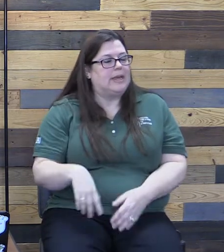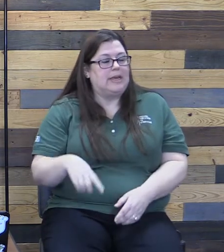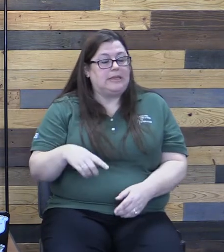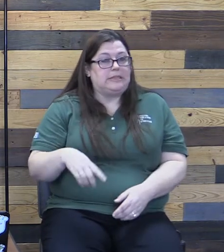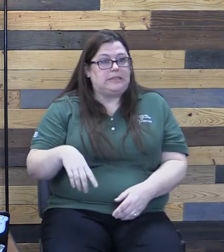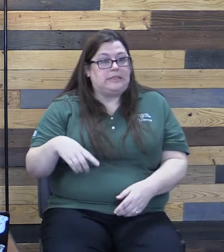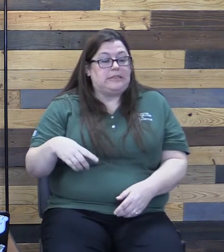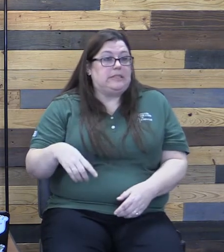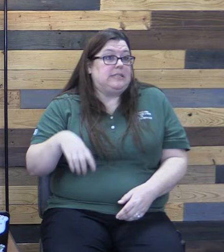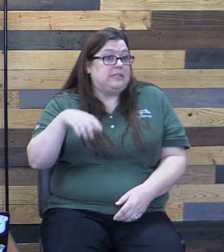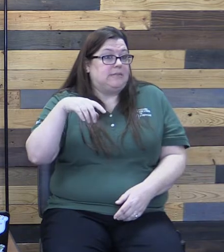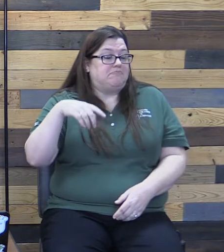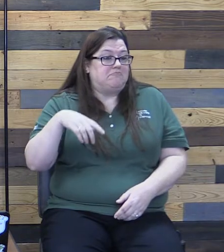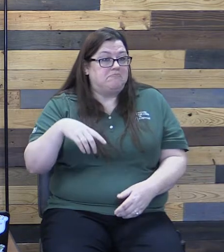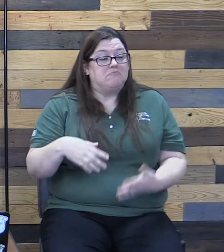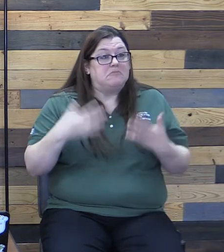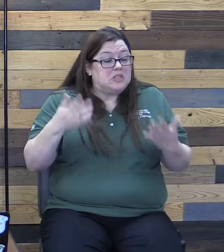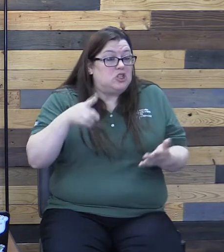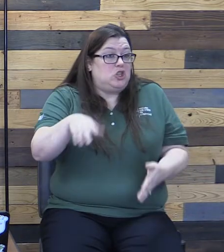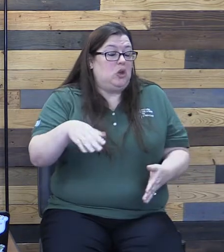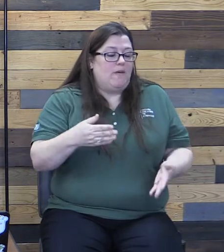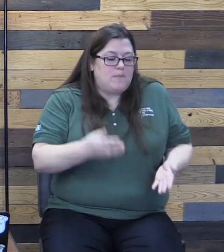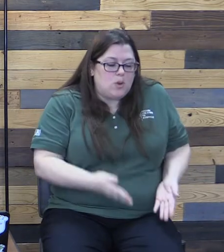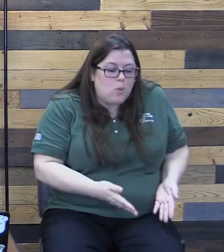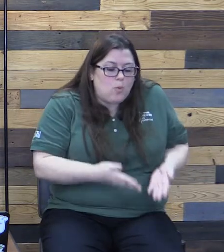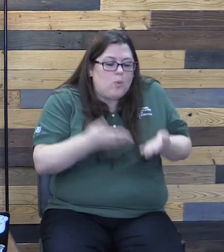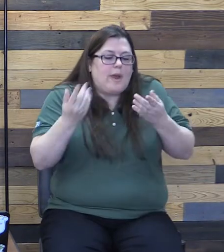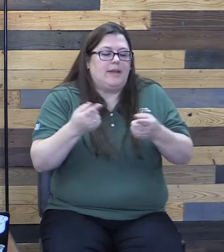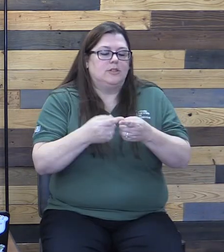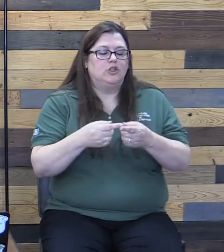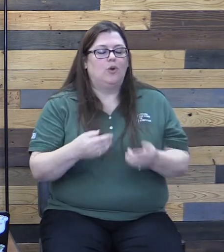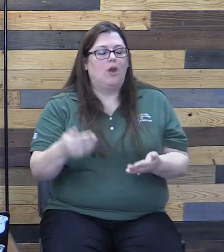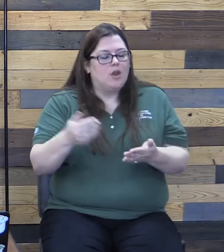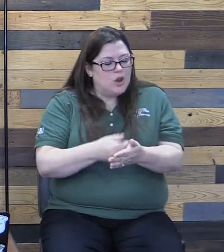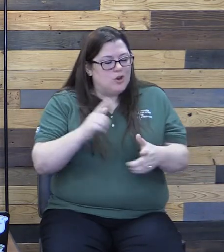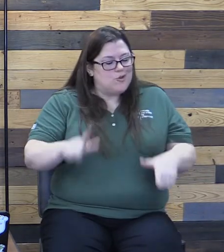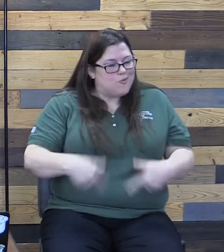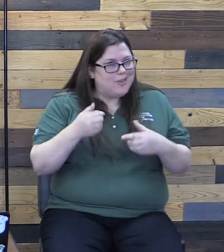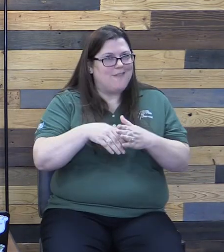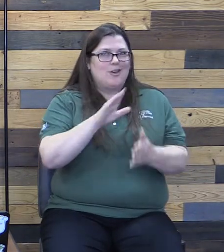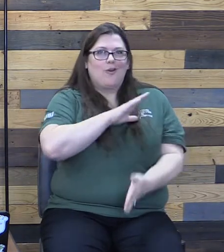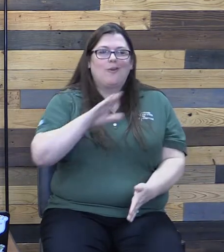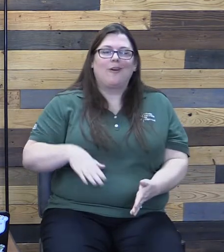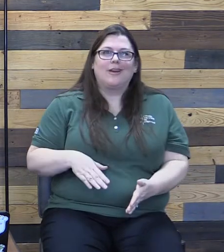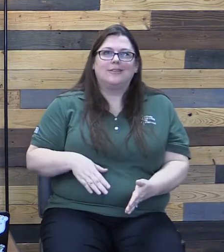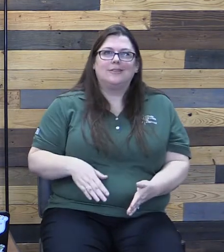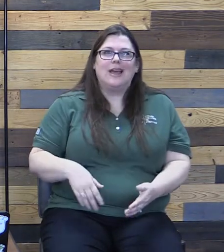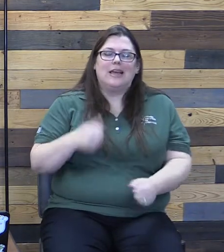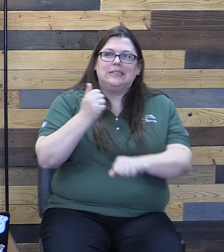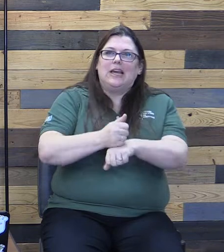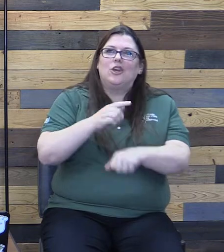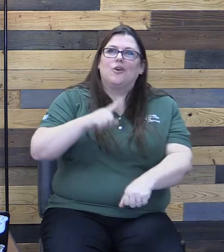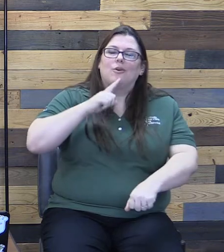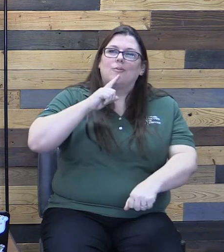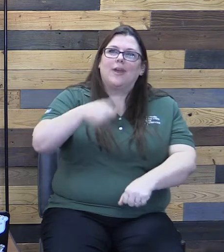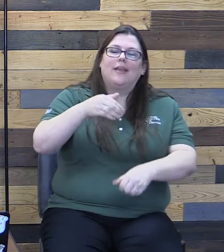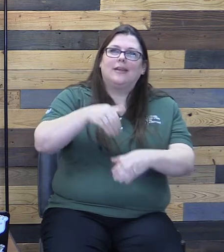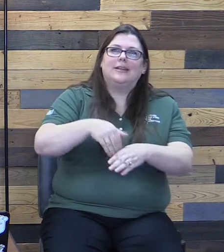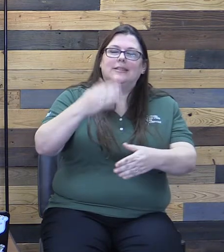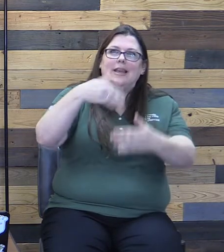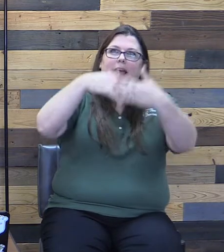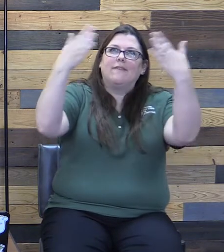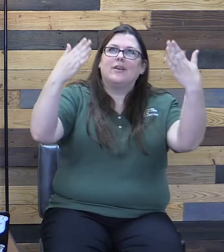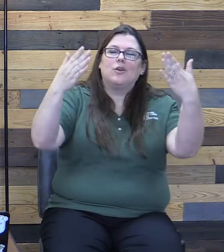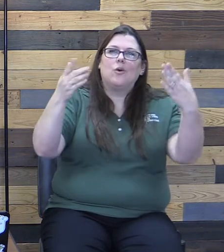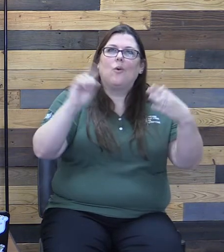raised to a new life in Christ, set your sights on the reality of heaven, where Christ sits in the place of honor at God's right hand. Think